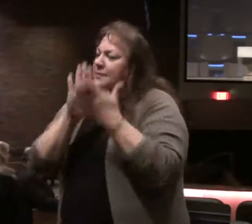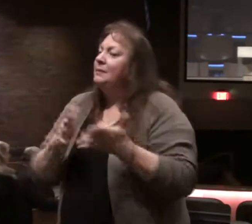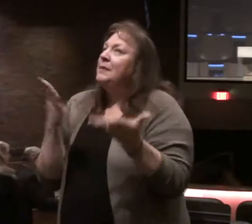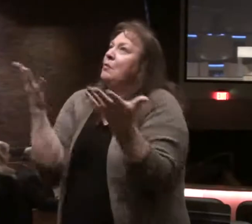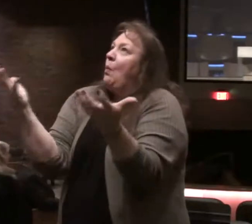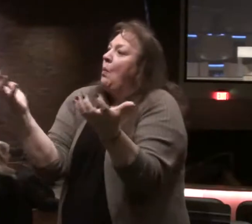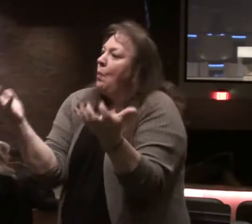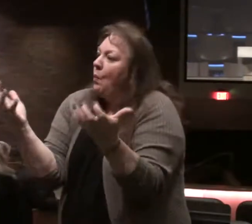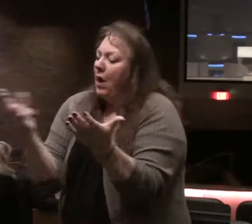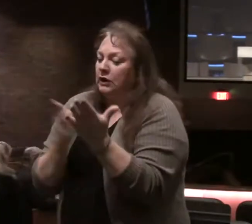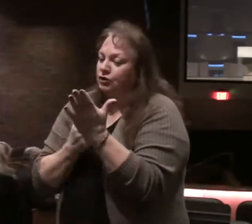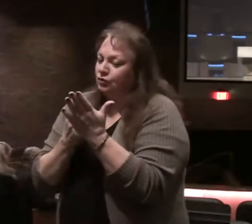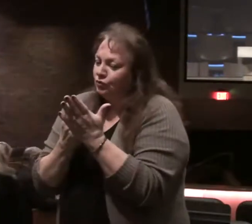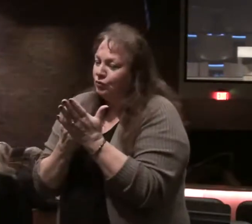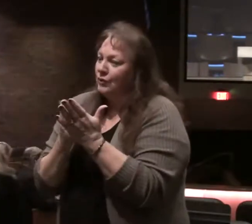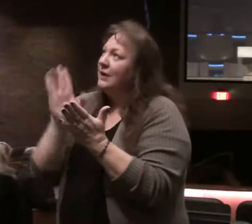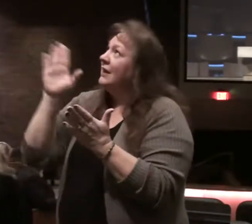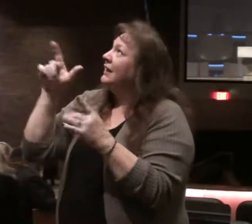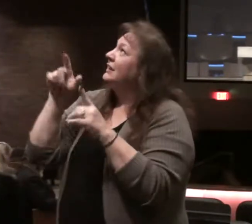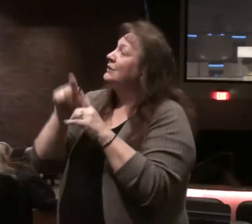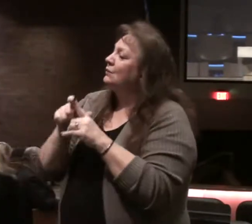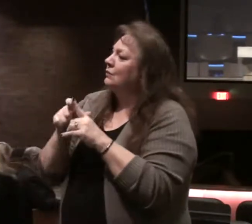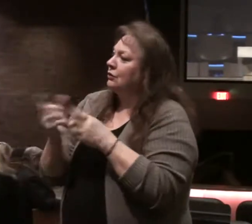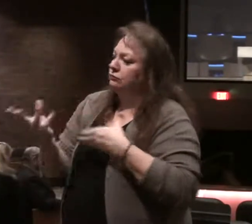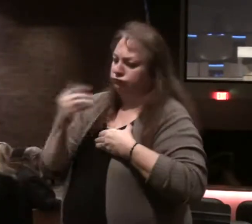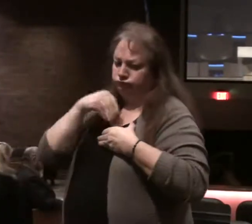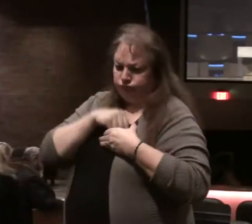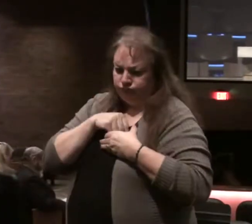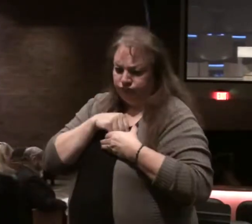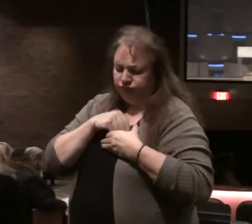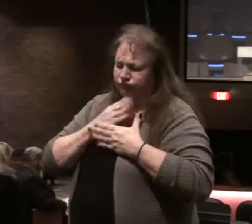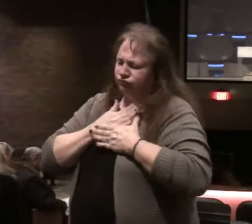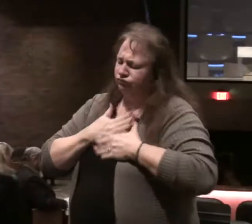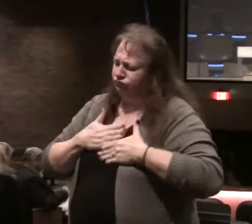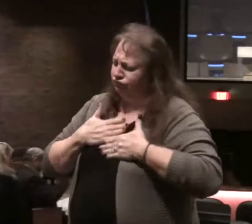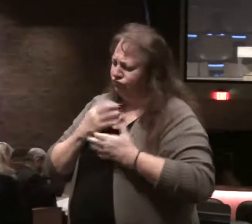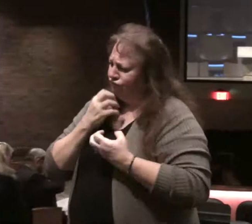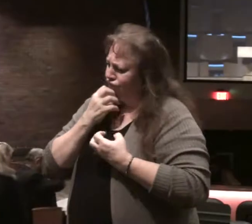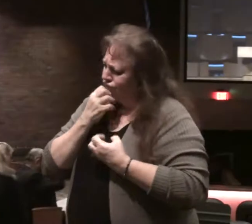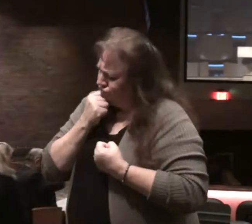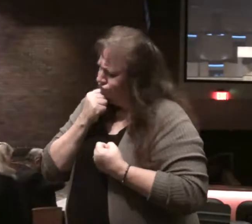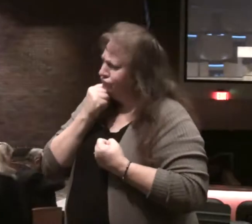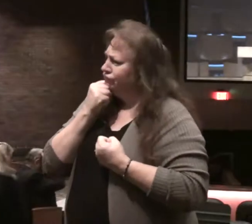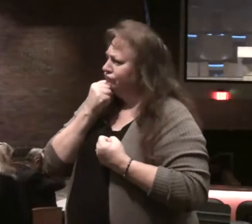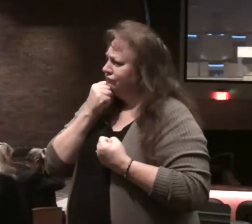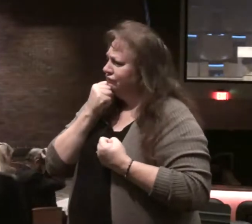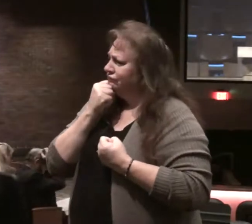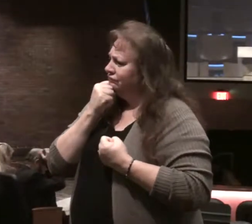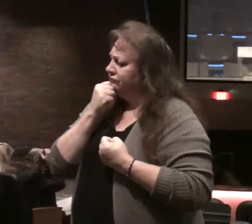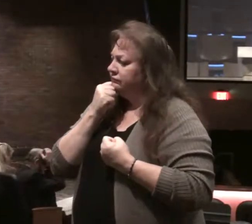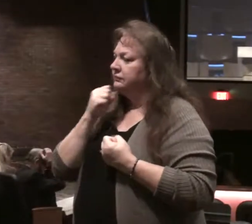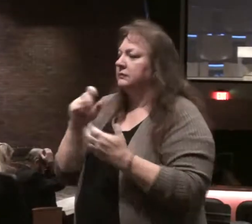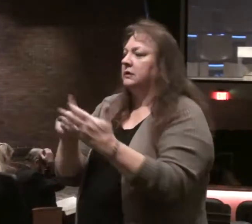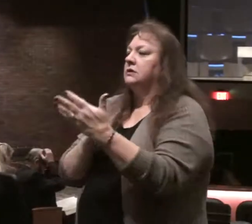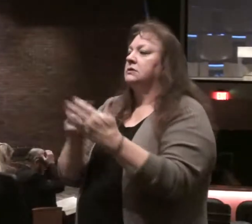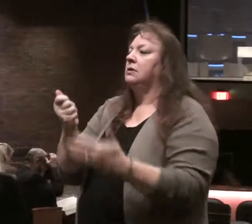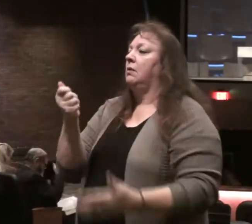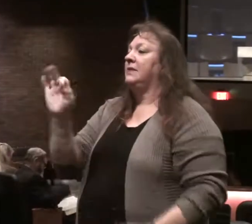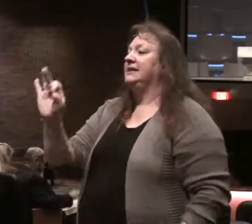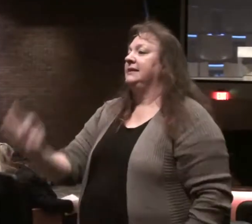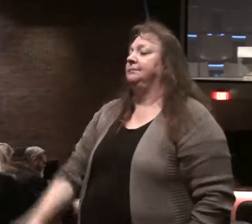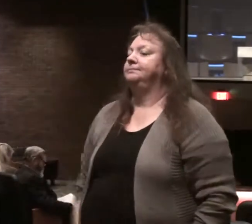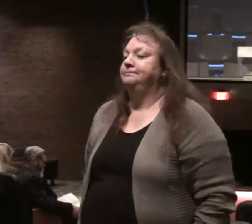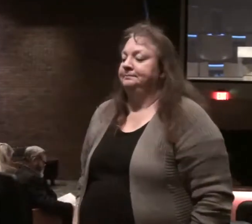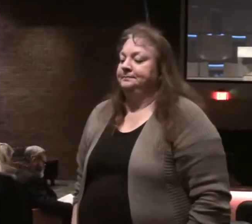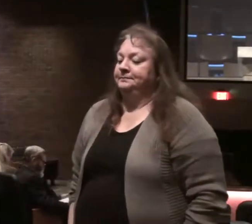a desire for the truth of God, the words of God, and delight in them. Go to Psalm 19 if you would